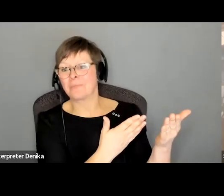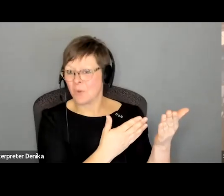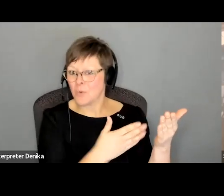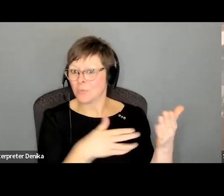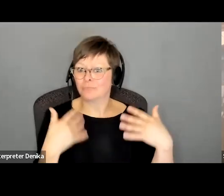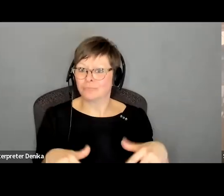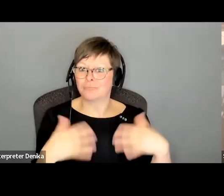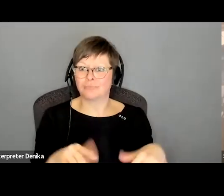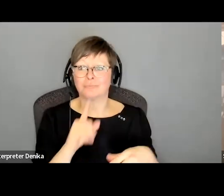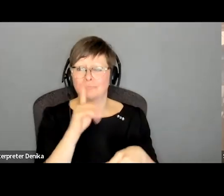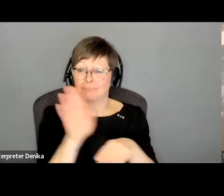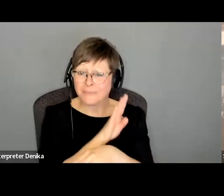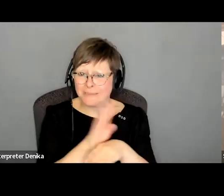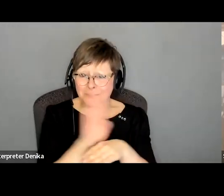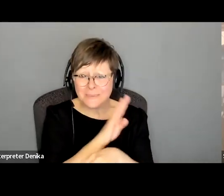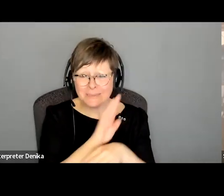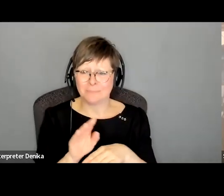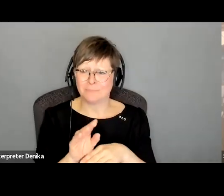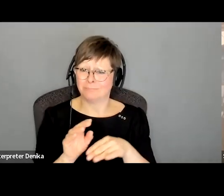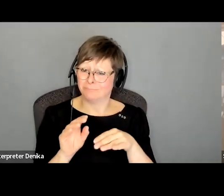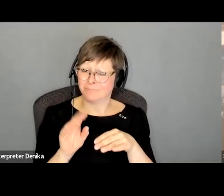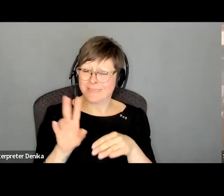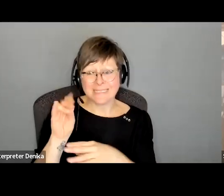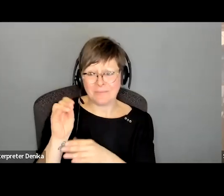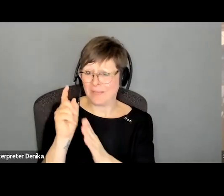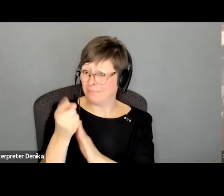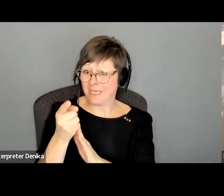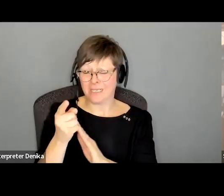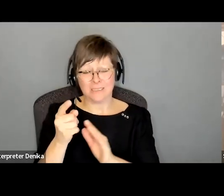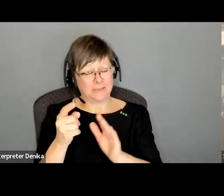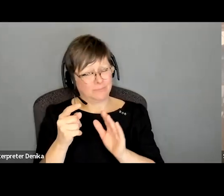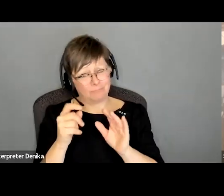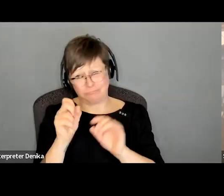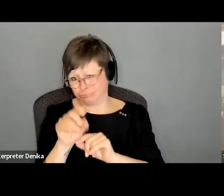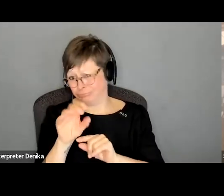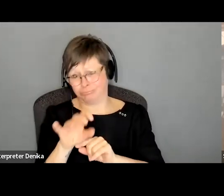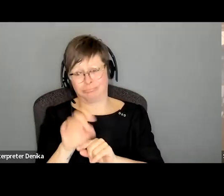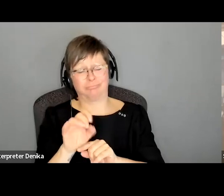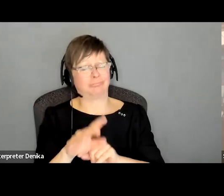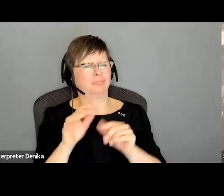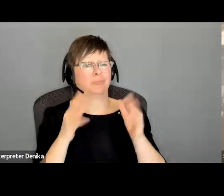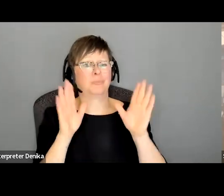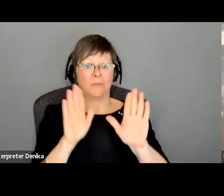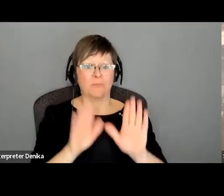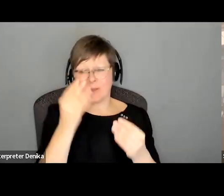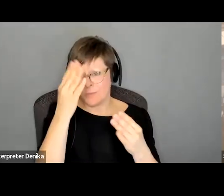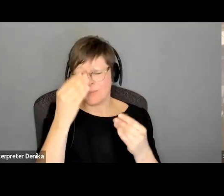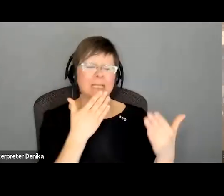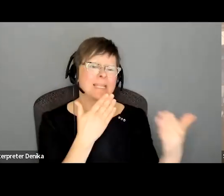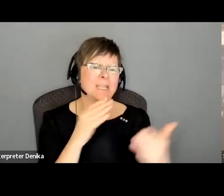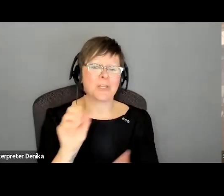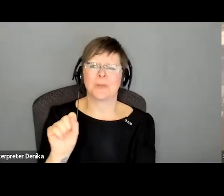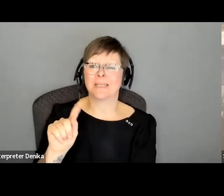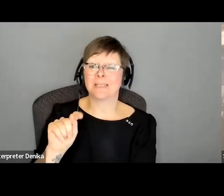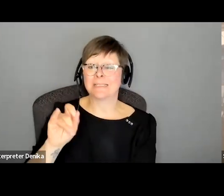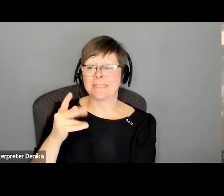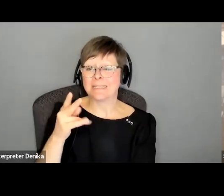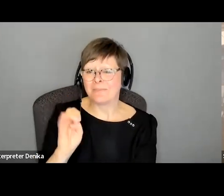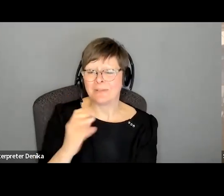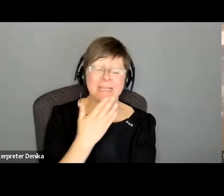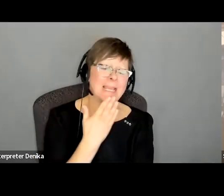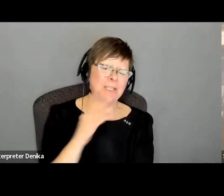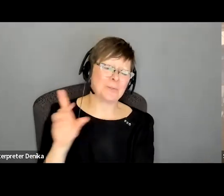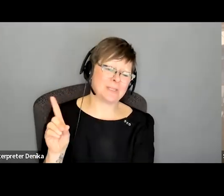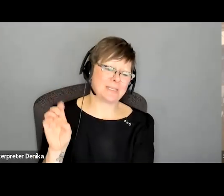-packed what a jam-packed 70 minutes it's been uh thank you so much i want to thank you stephanie and i want to thank you dina for for